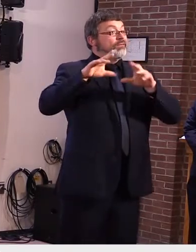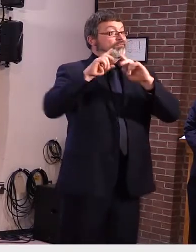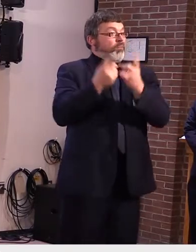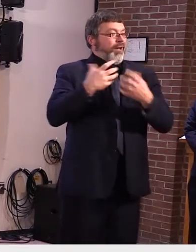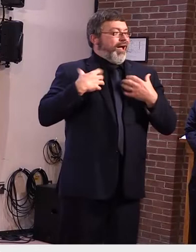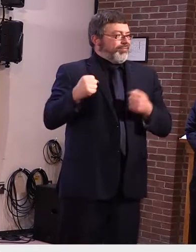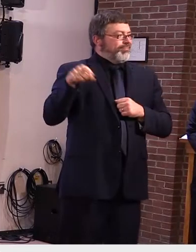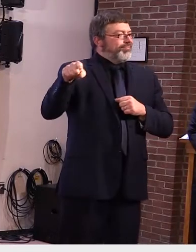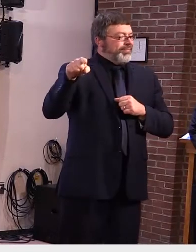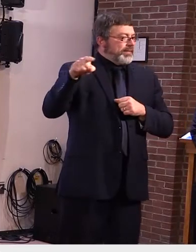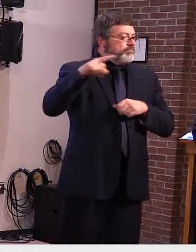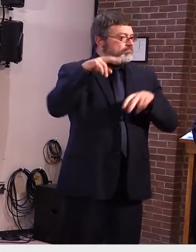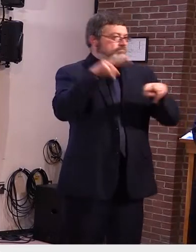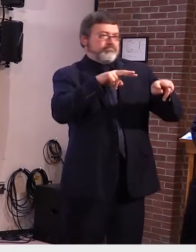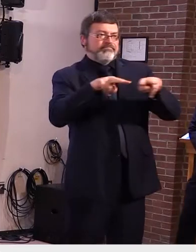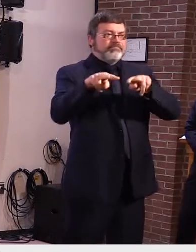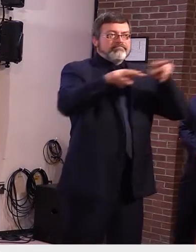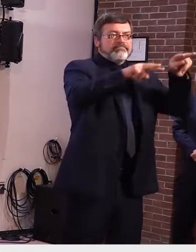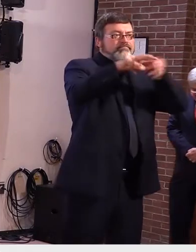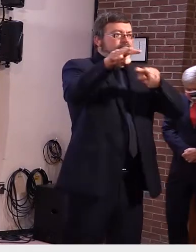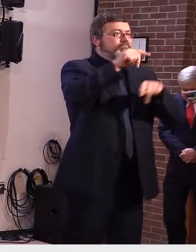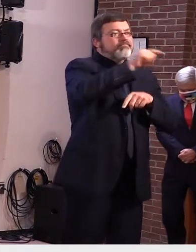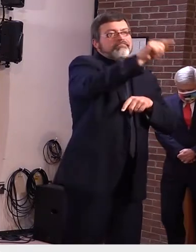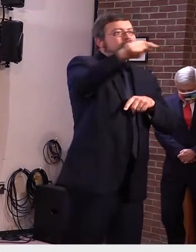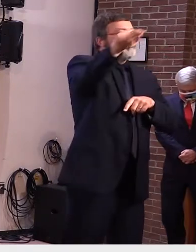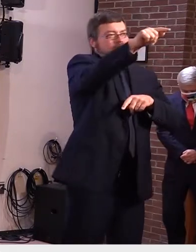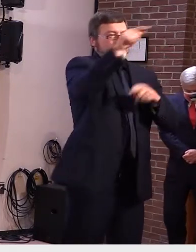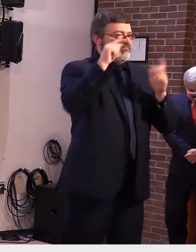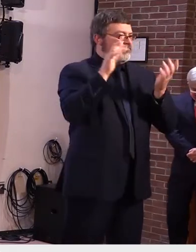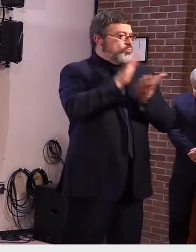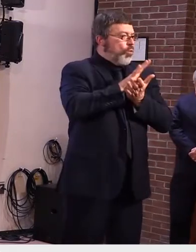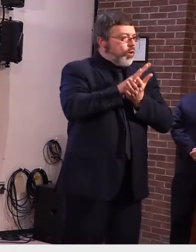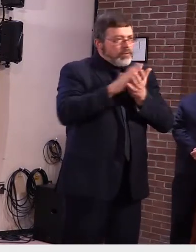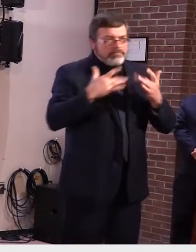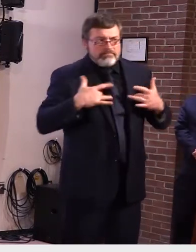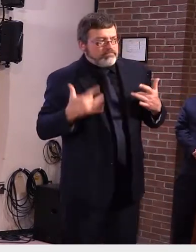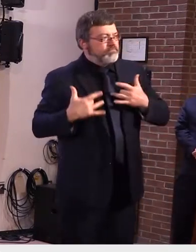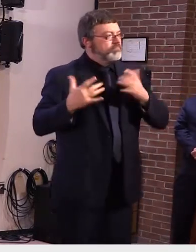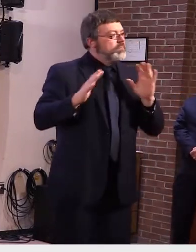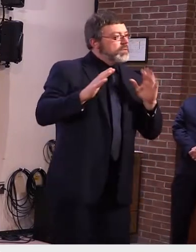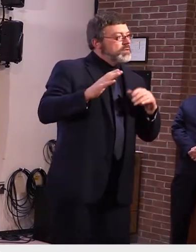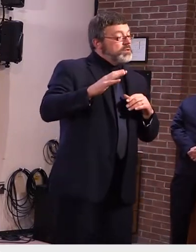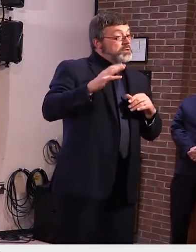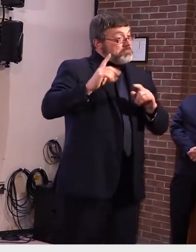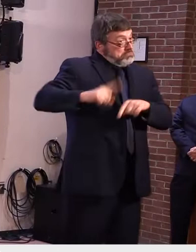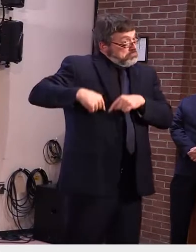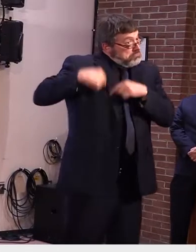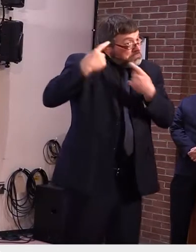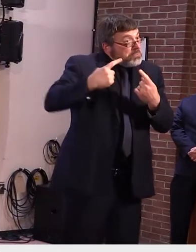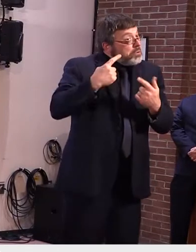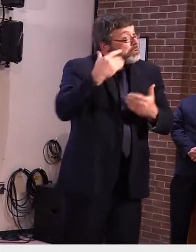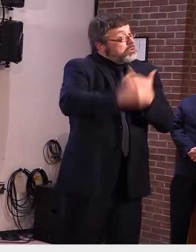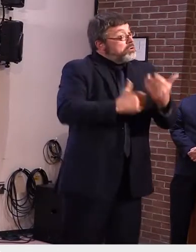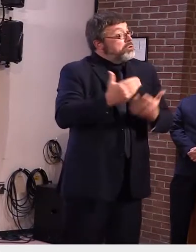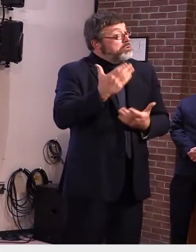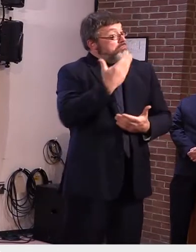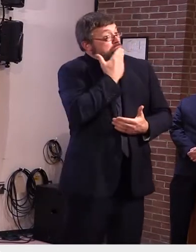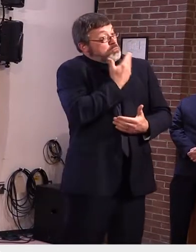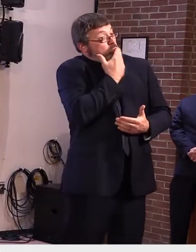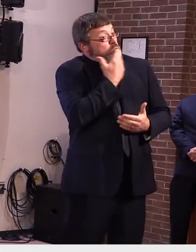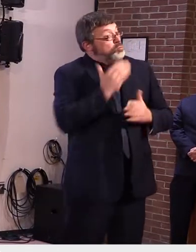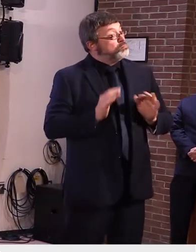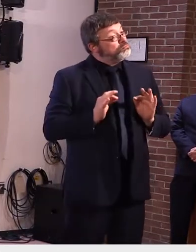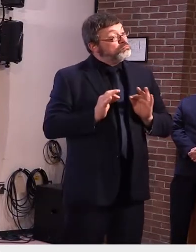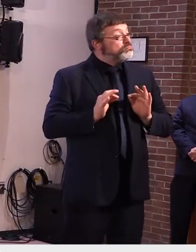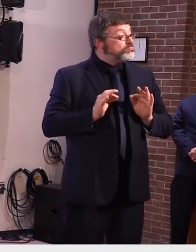and communications perspective is working quite well. I'll begin my update by congratulating Susan Rosado of